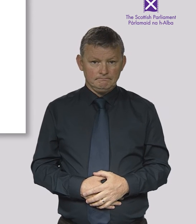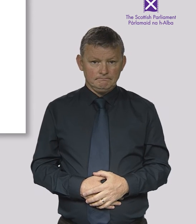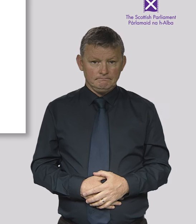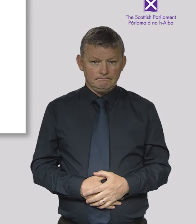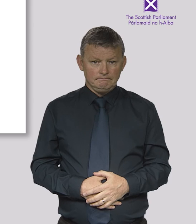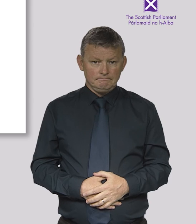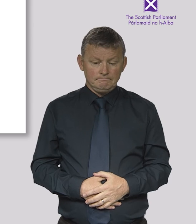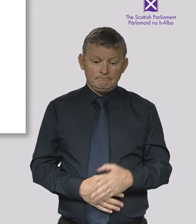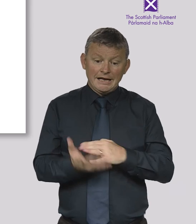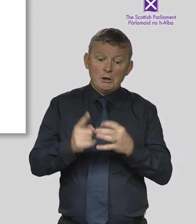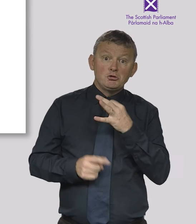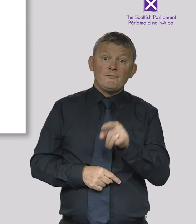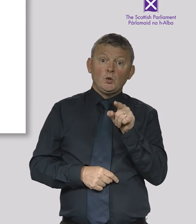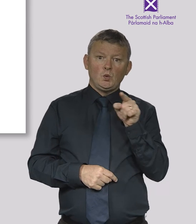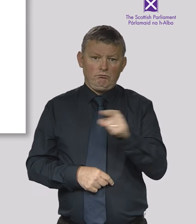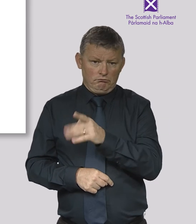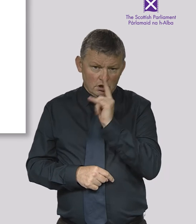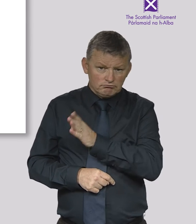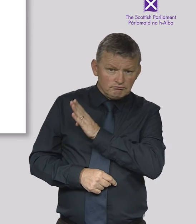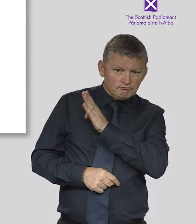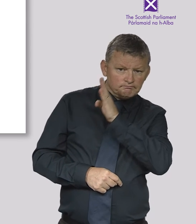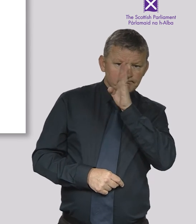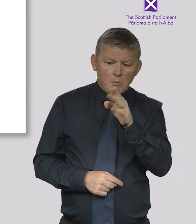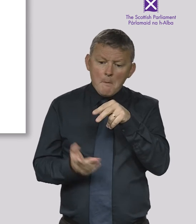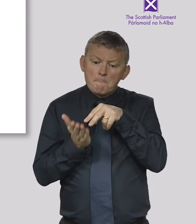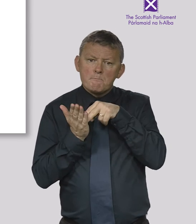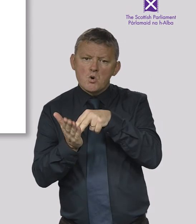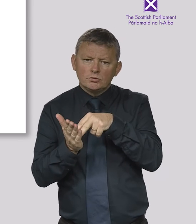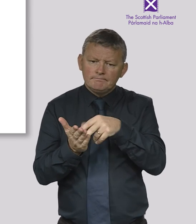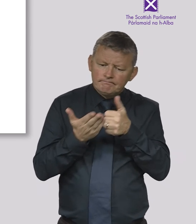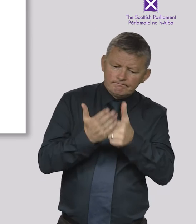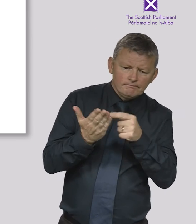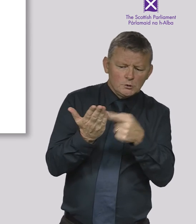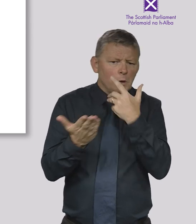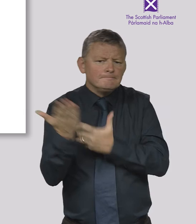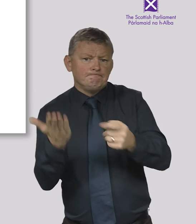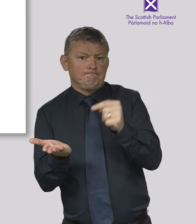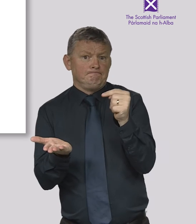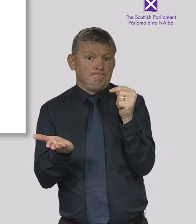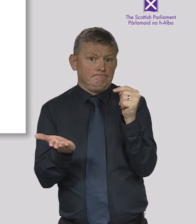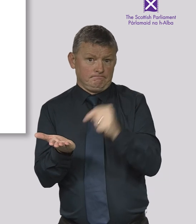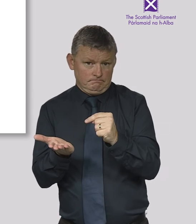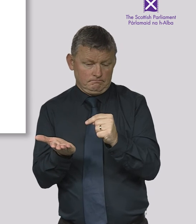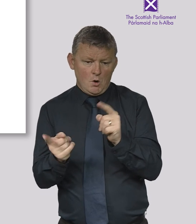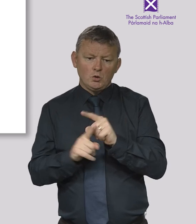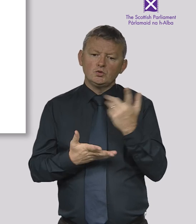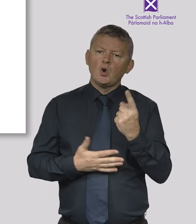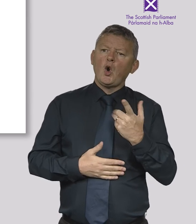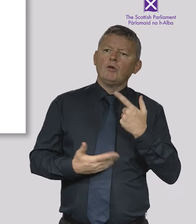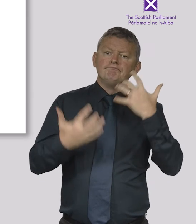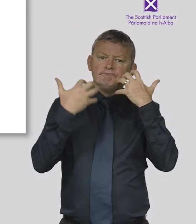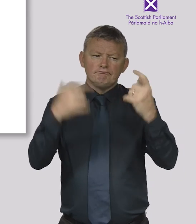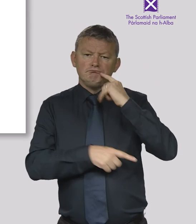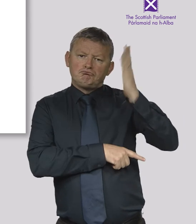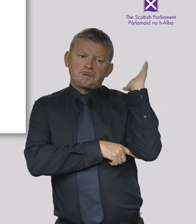In representing you, MSPs can lodge a motion to get support for an issue, speak